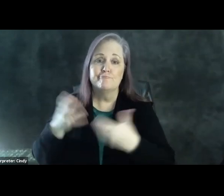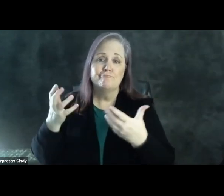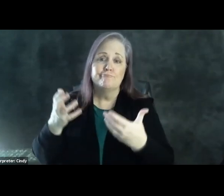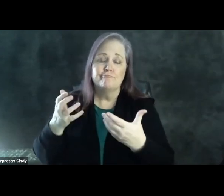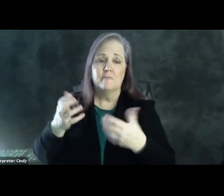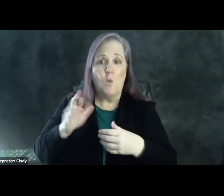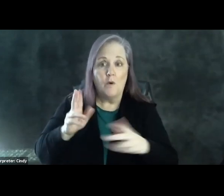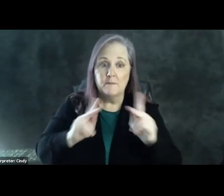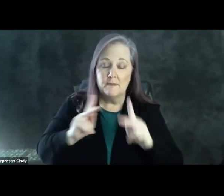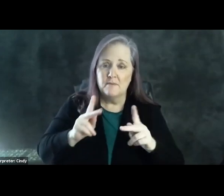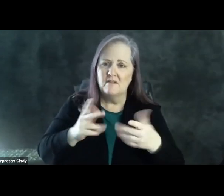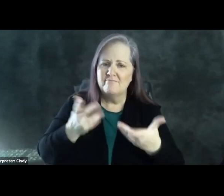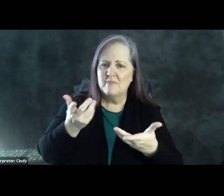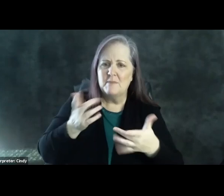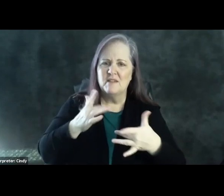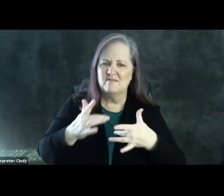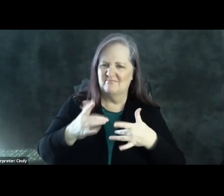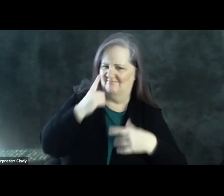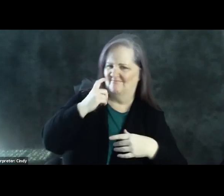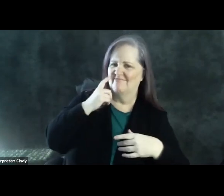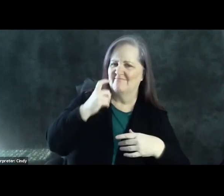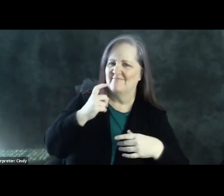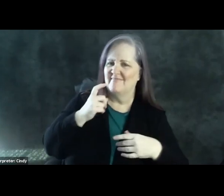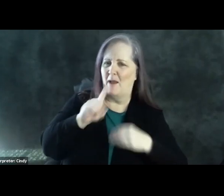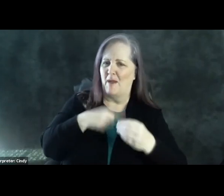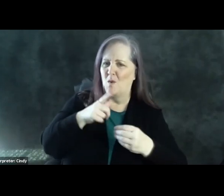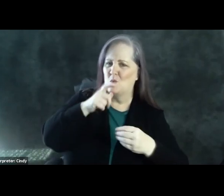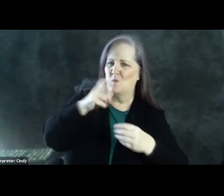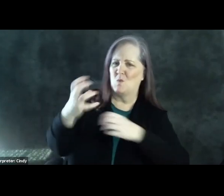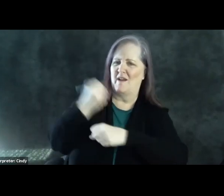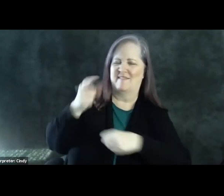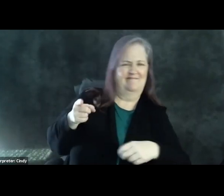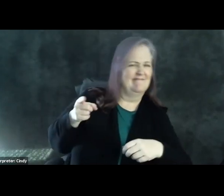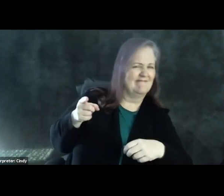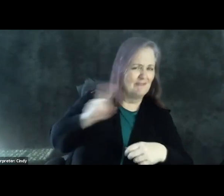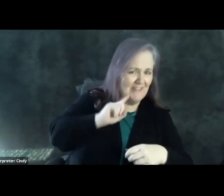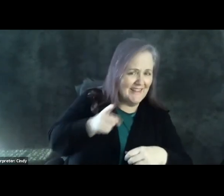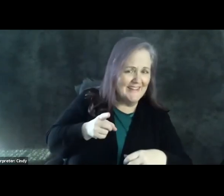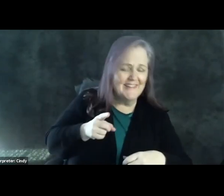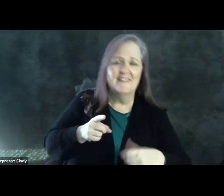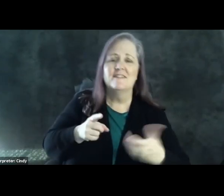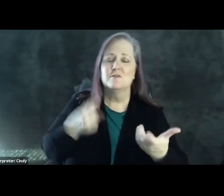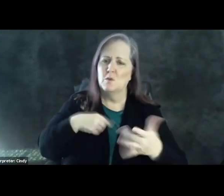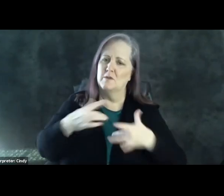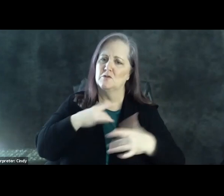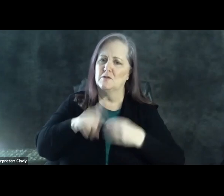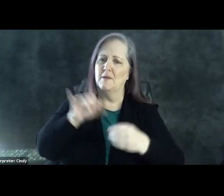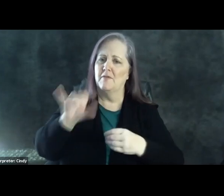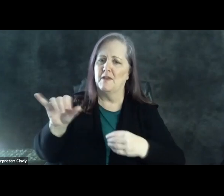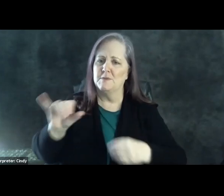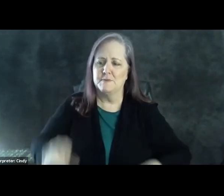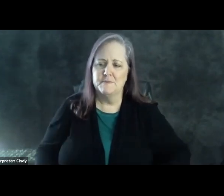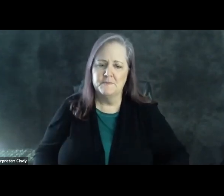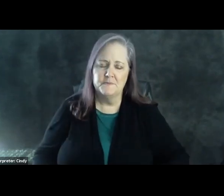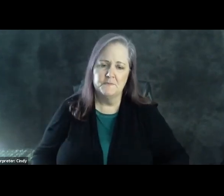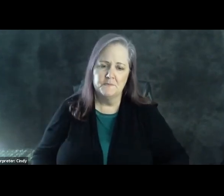outcome of the election too and suspects after the election. So, you know, we get concerned about the post-election period as well. This